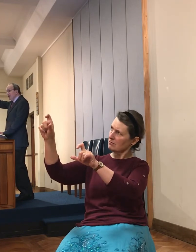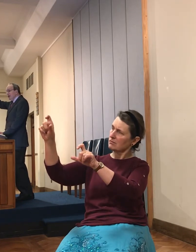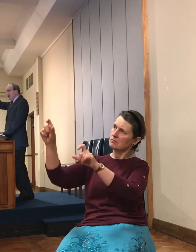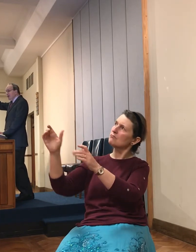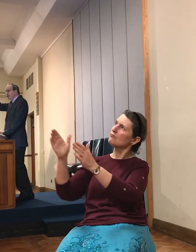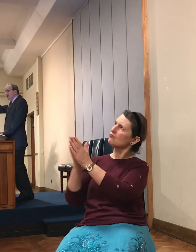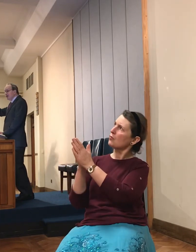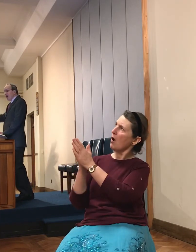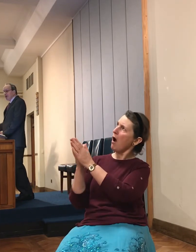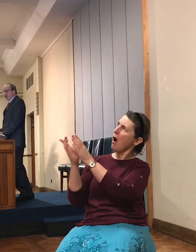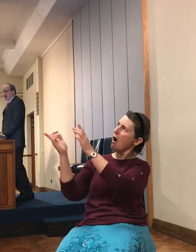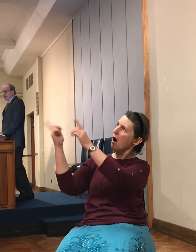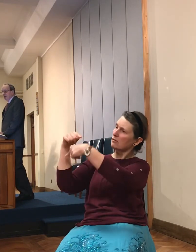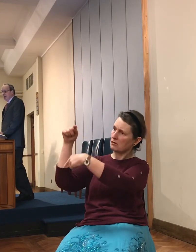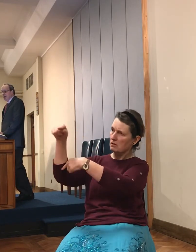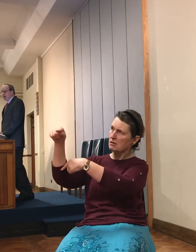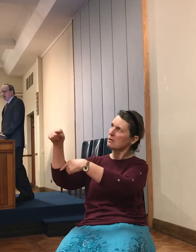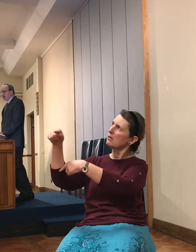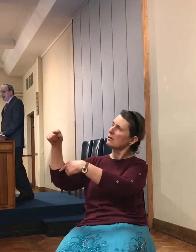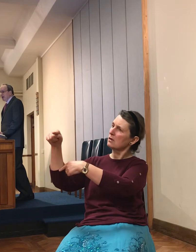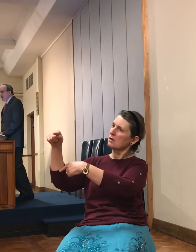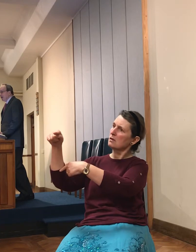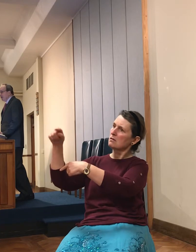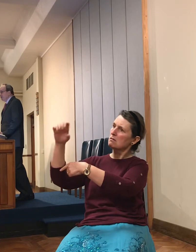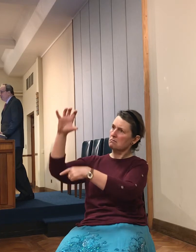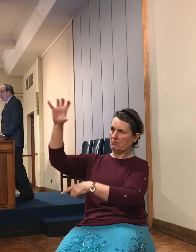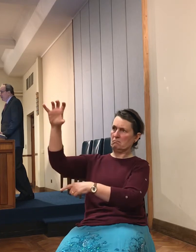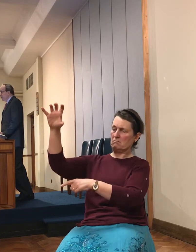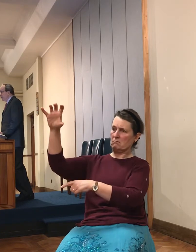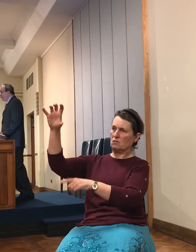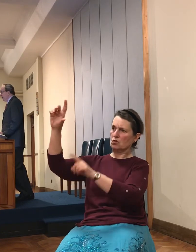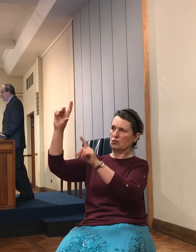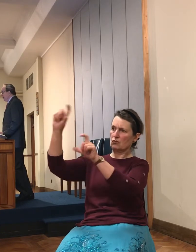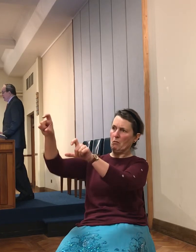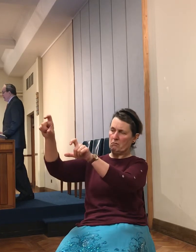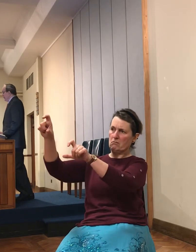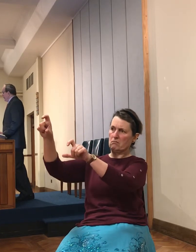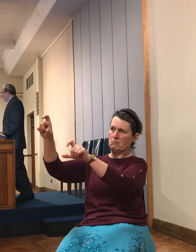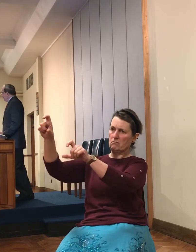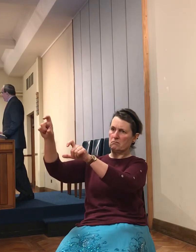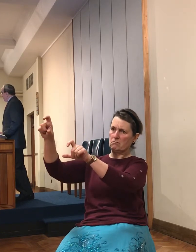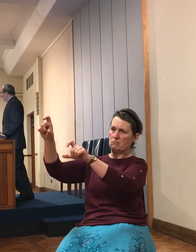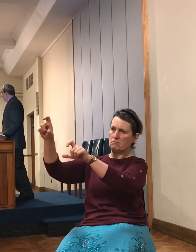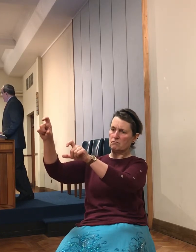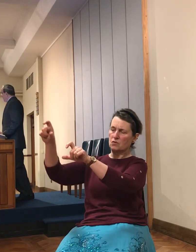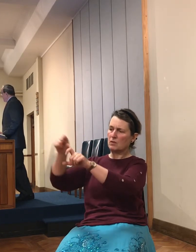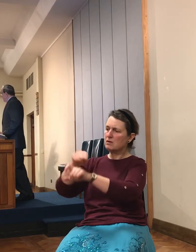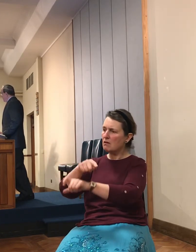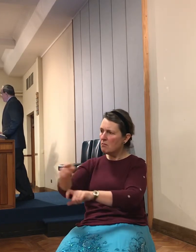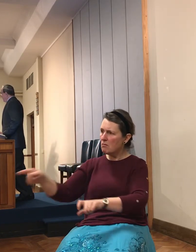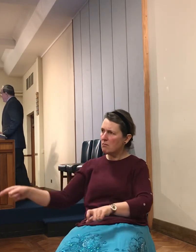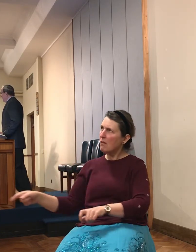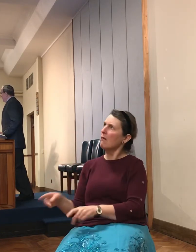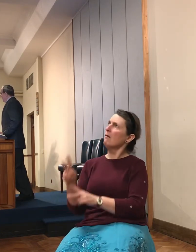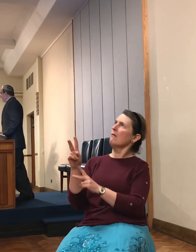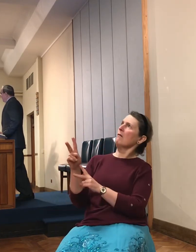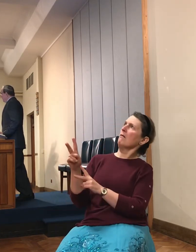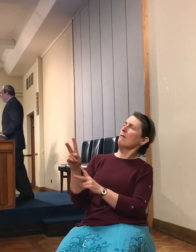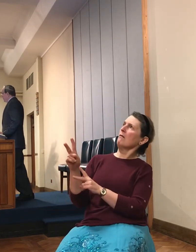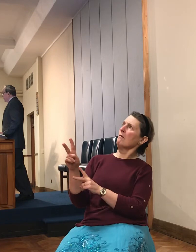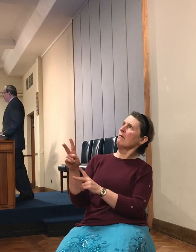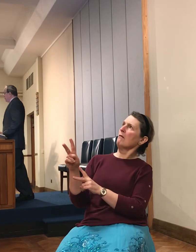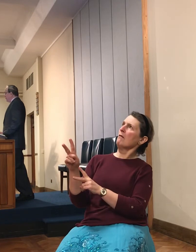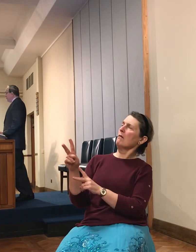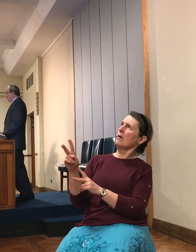of God it is done. And Canaanite belief in the deity of the sun collapses